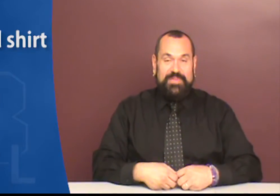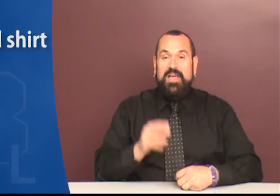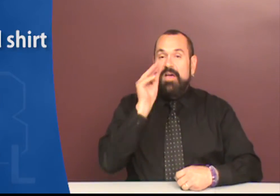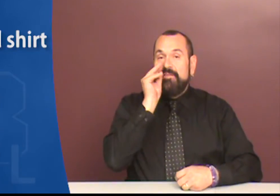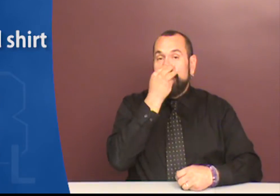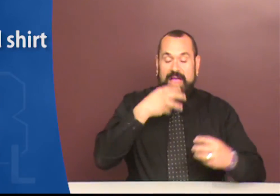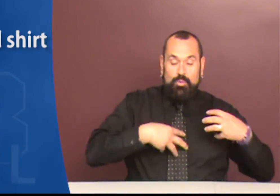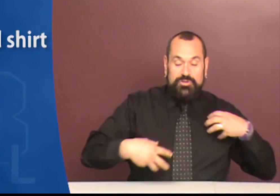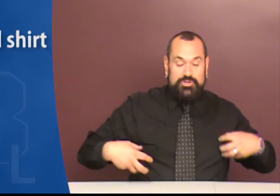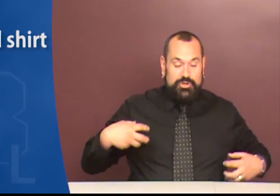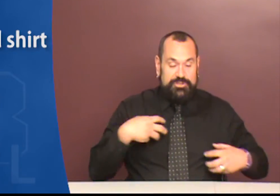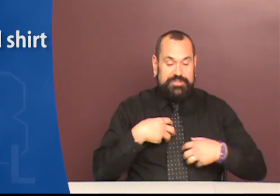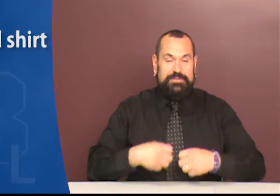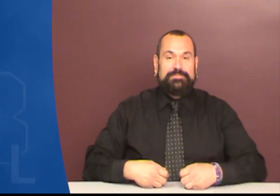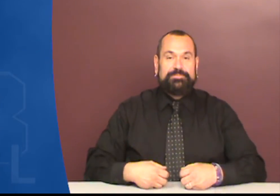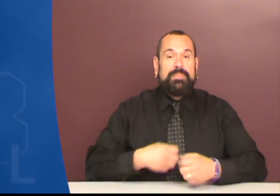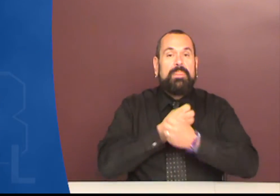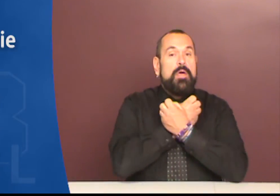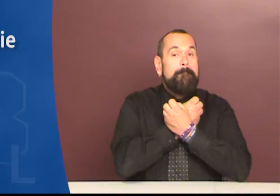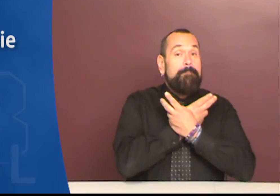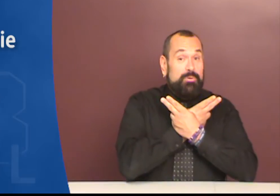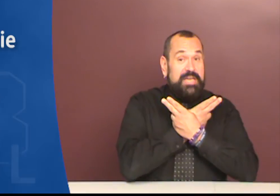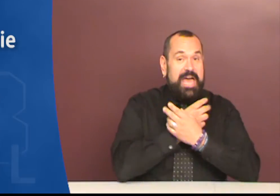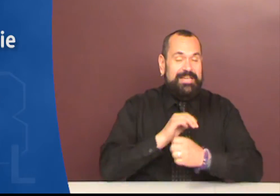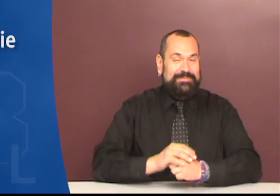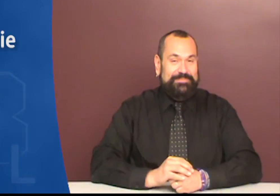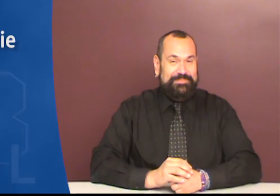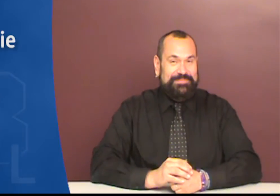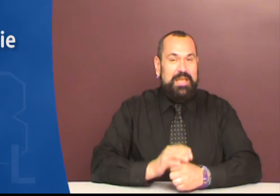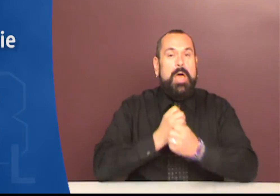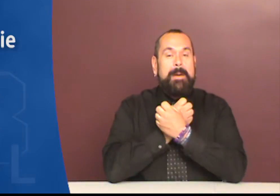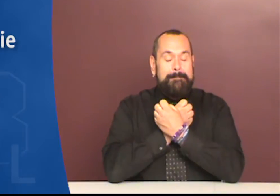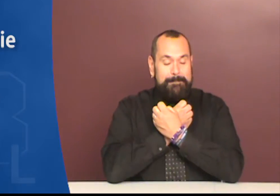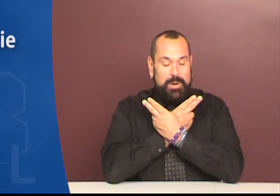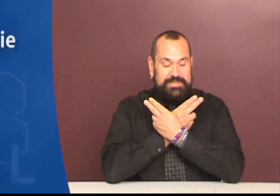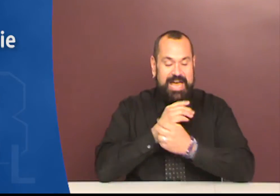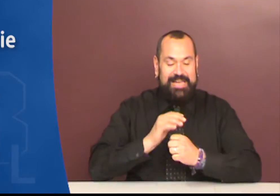Flowered shirt. Bowtie. Bowtie.